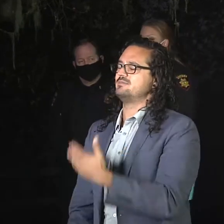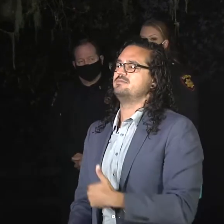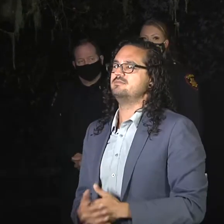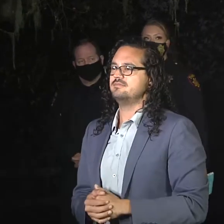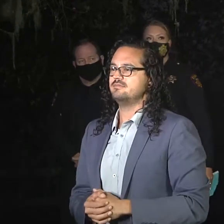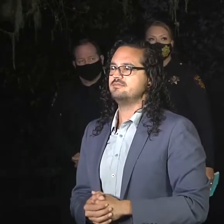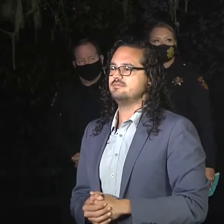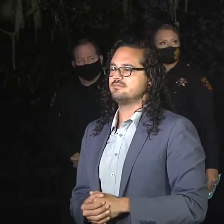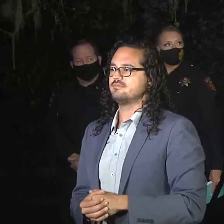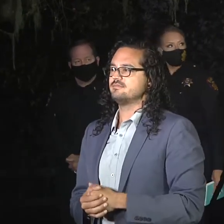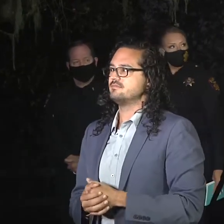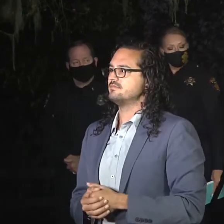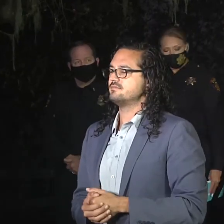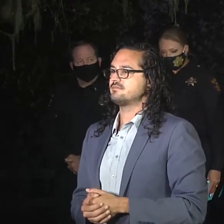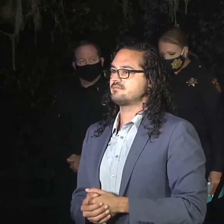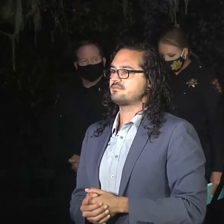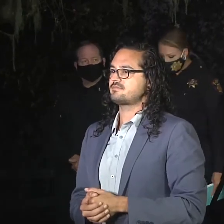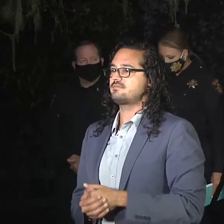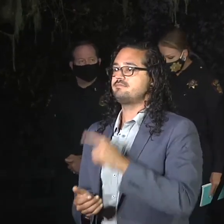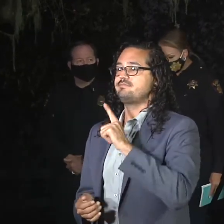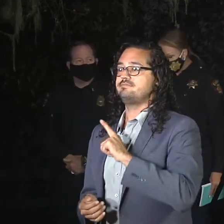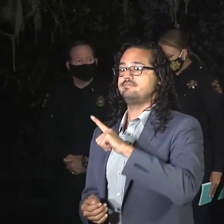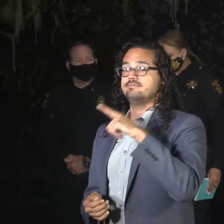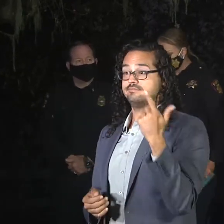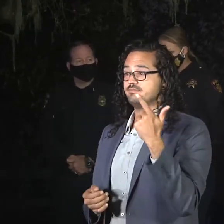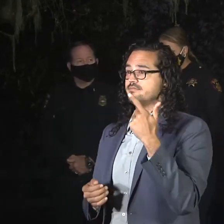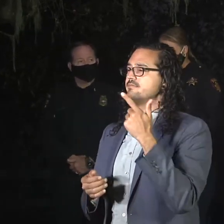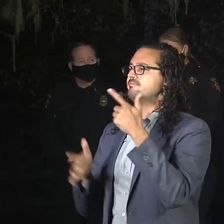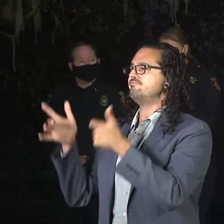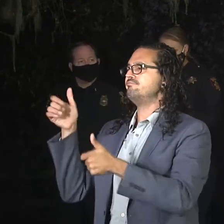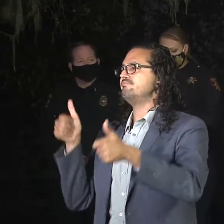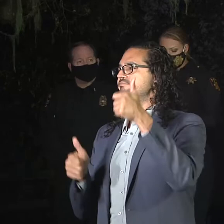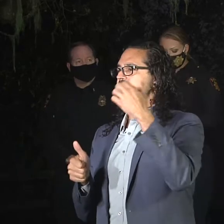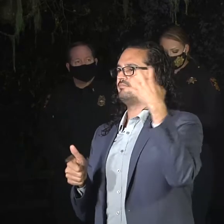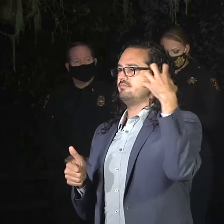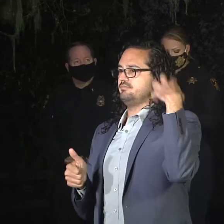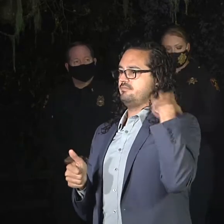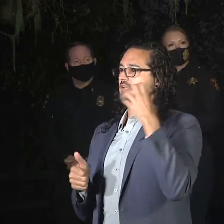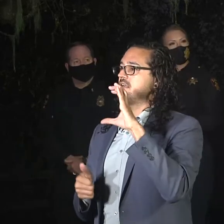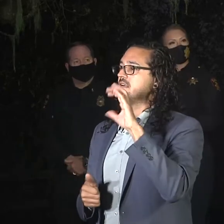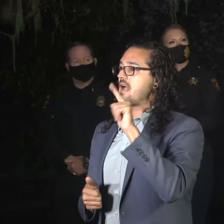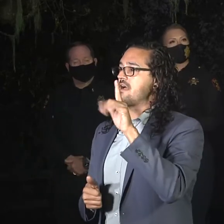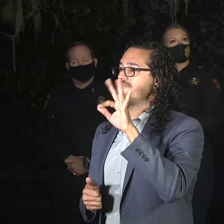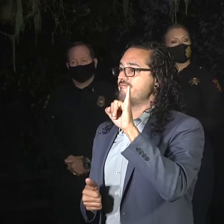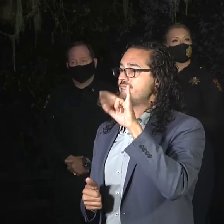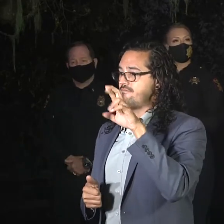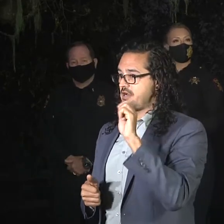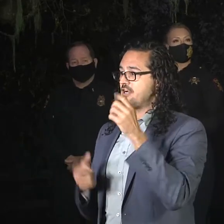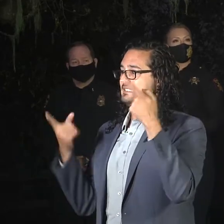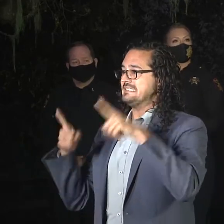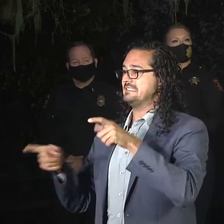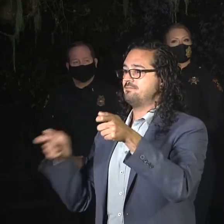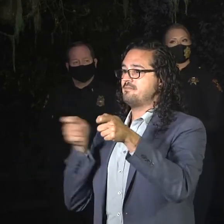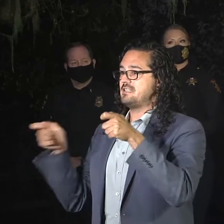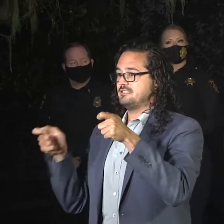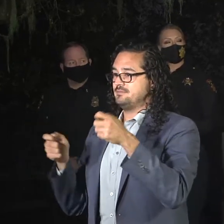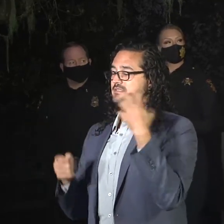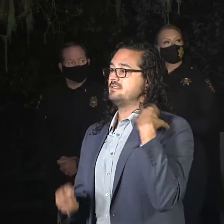Speaking next on behalf of all of the agencies and unified command is Cal Fire Incident Management Team 3 IC Billy C.